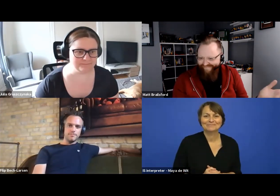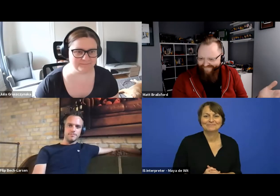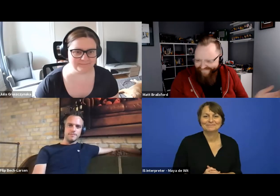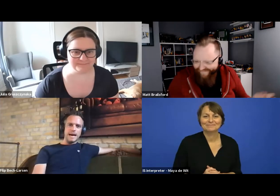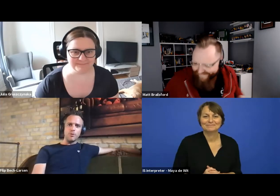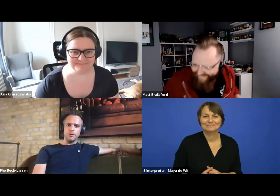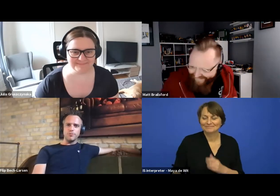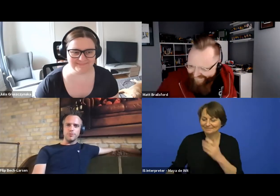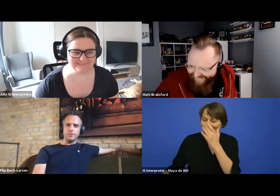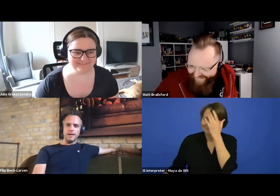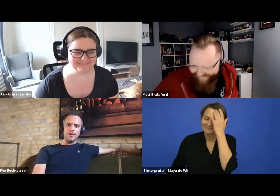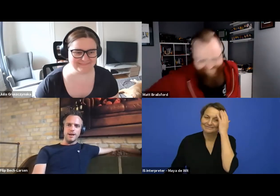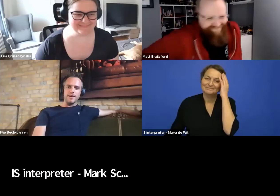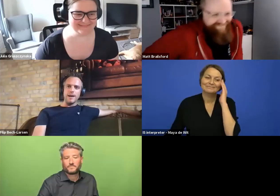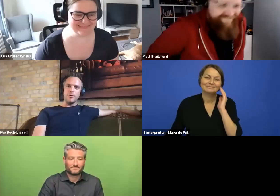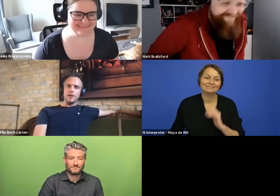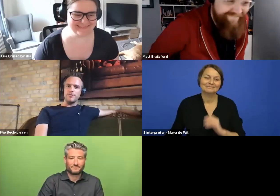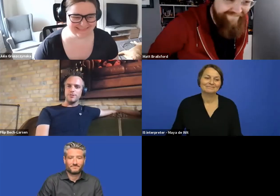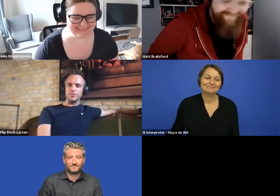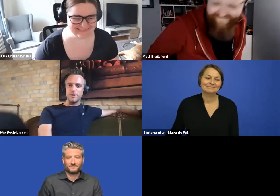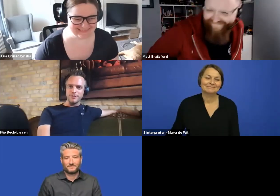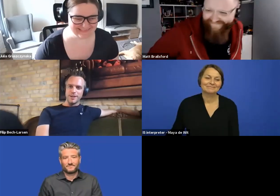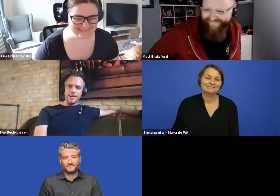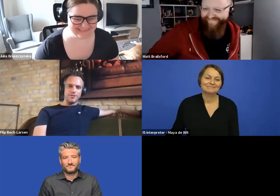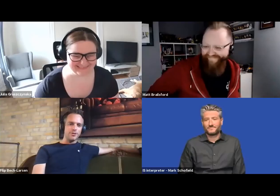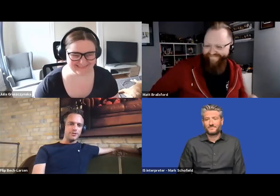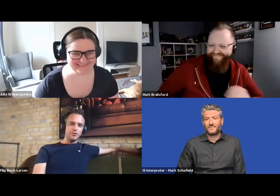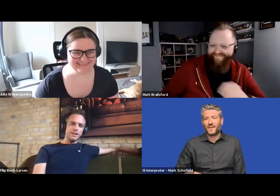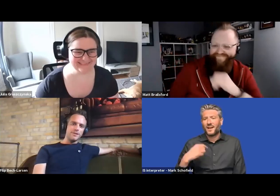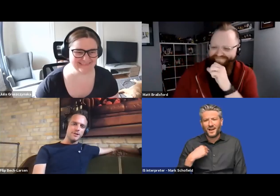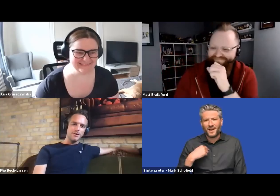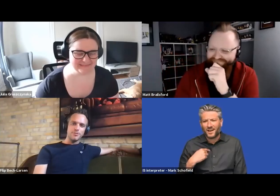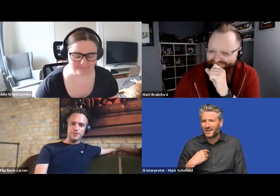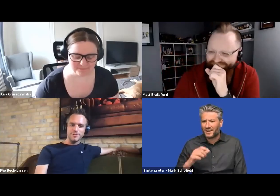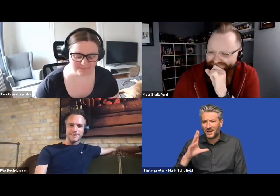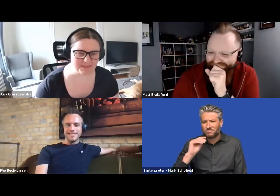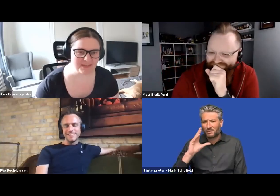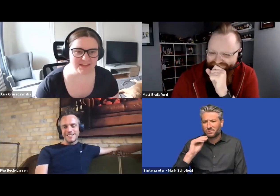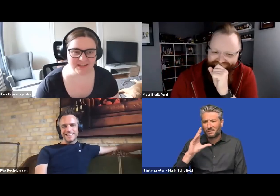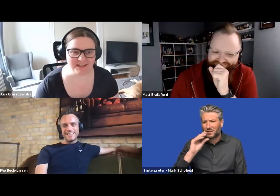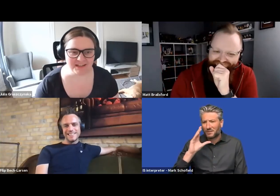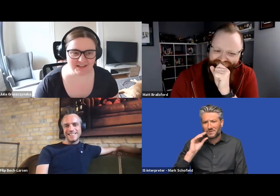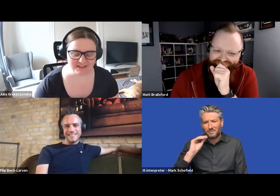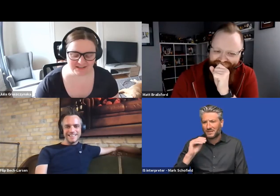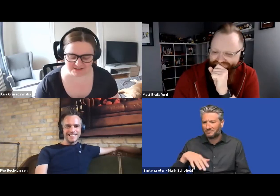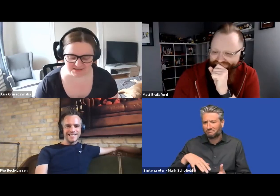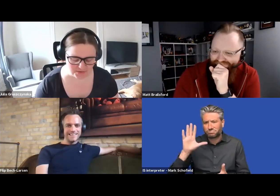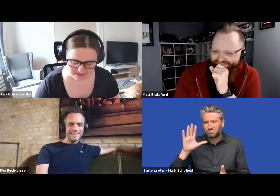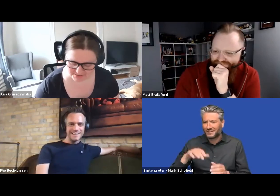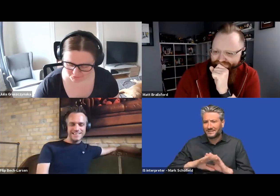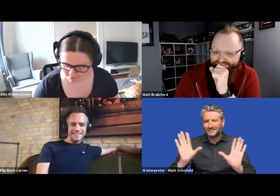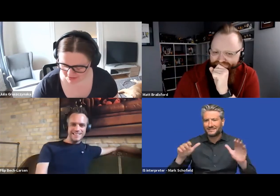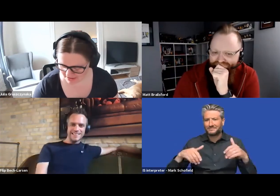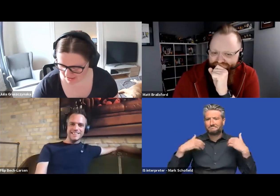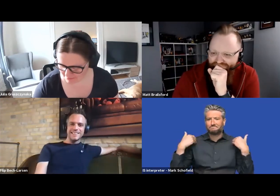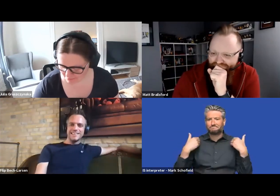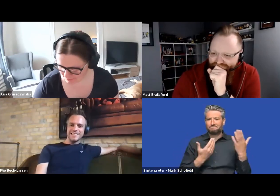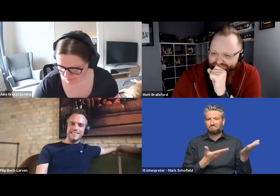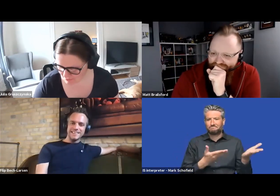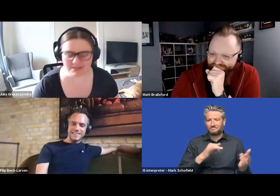I won't go first. I I've already talked too much. So Julia, you can go first. Uh, so I guess for me, I'm the most,